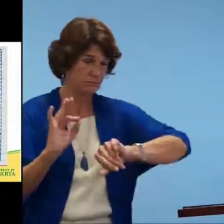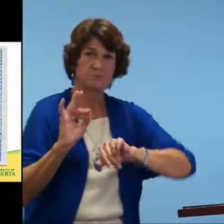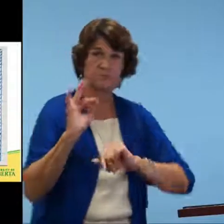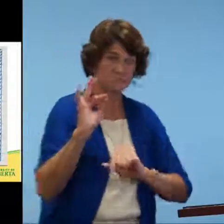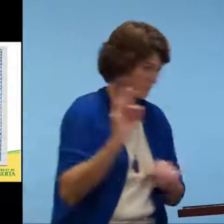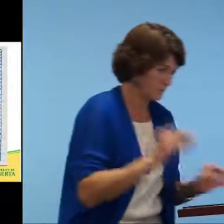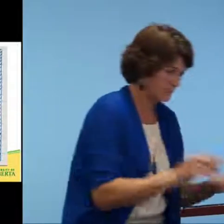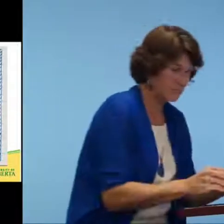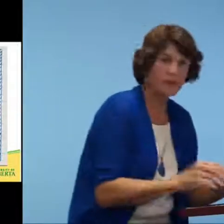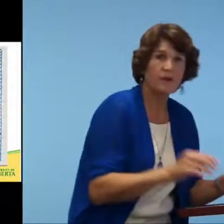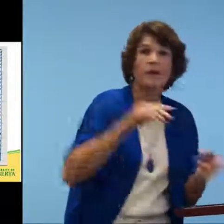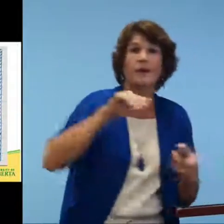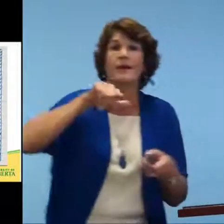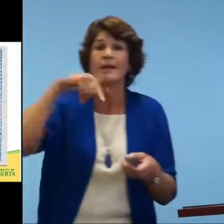That's one of the apps that we have.